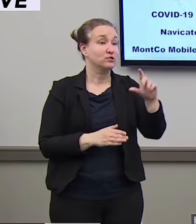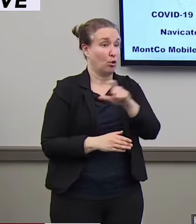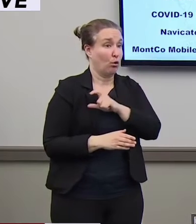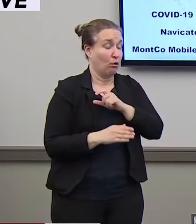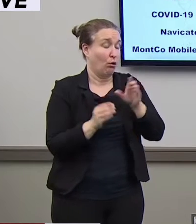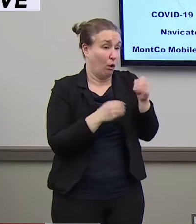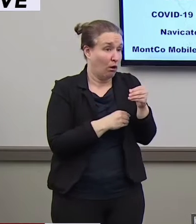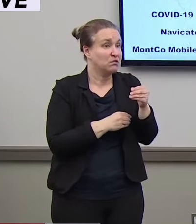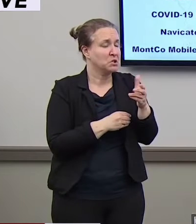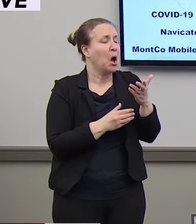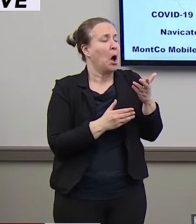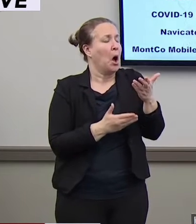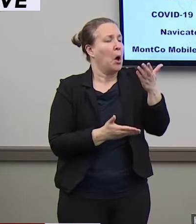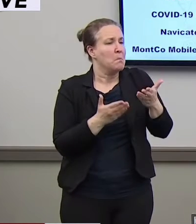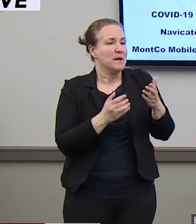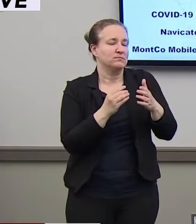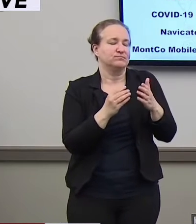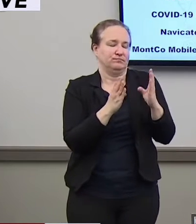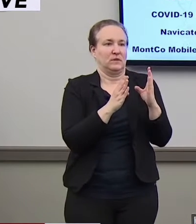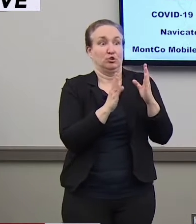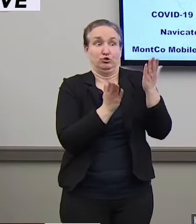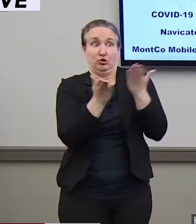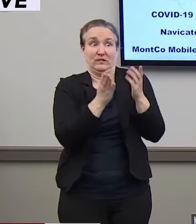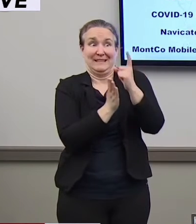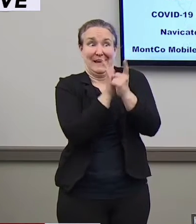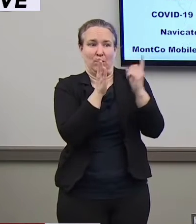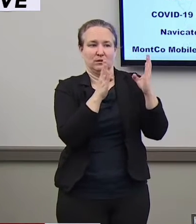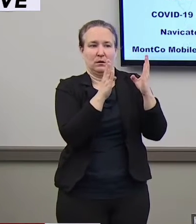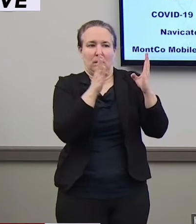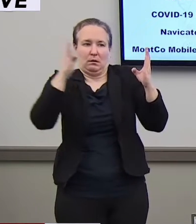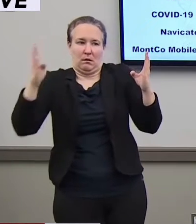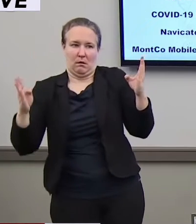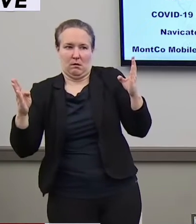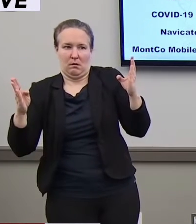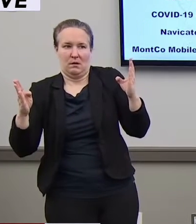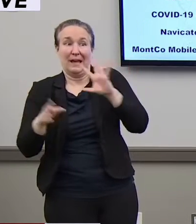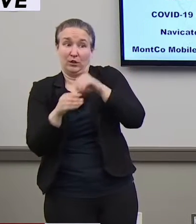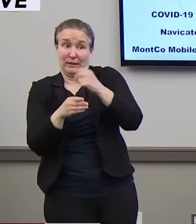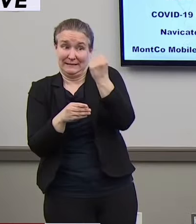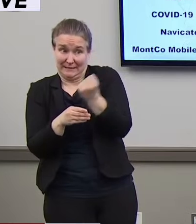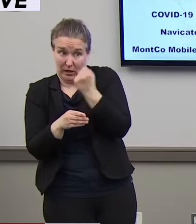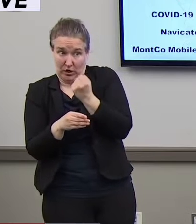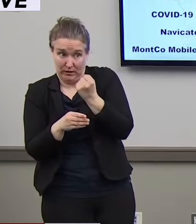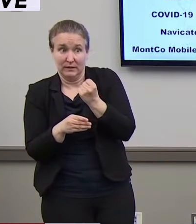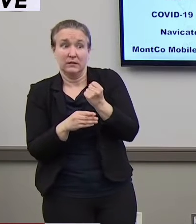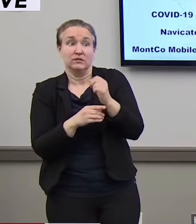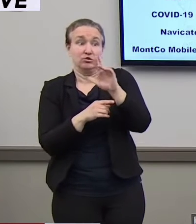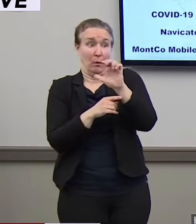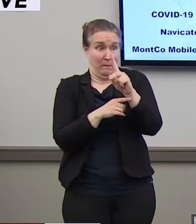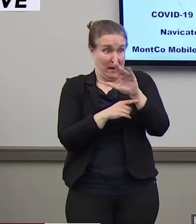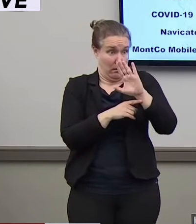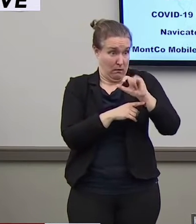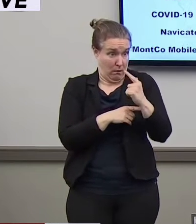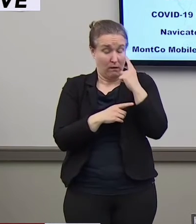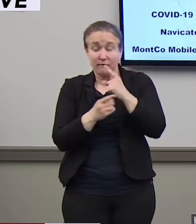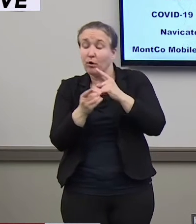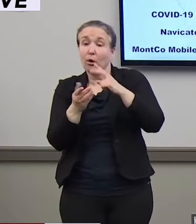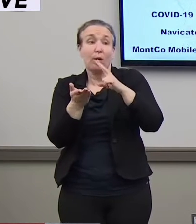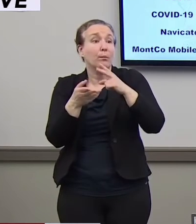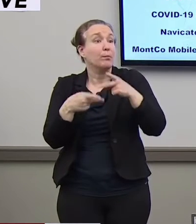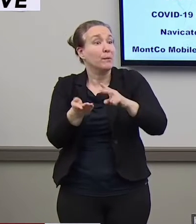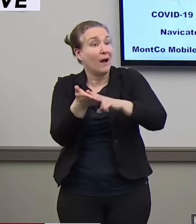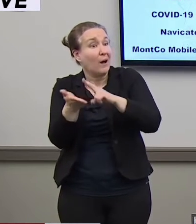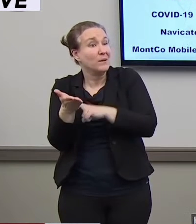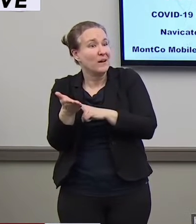may extend service hours, including Saturdays, to stem the backlog of gun permit applications. In